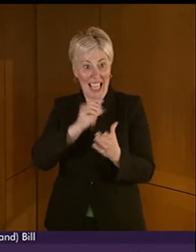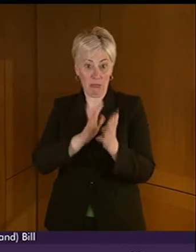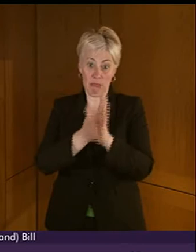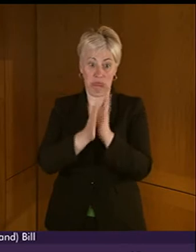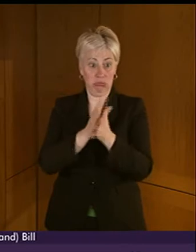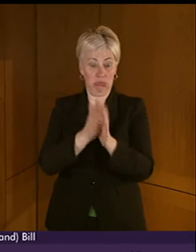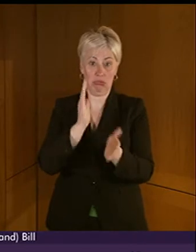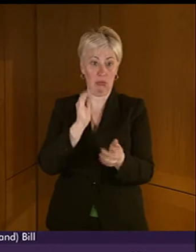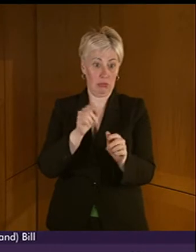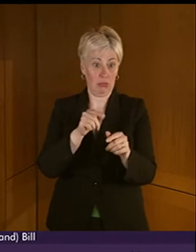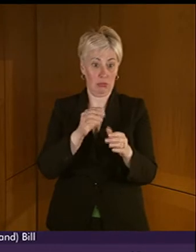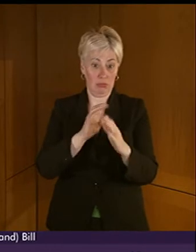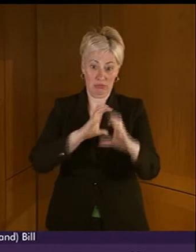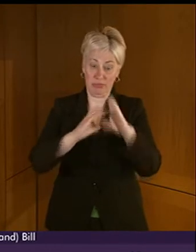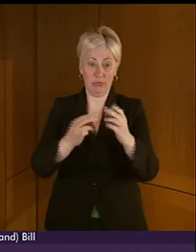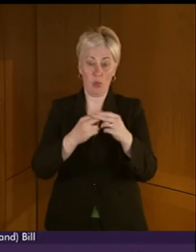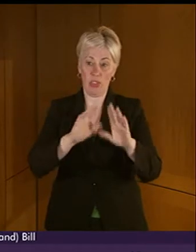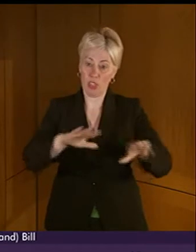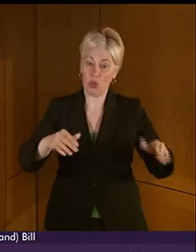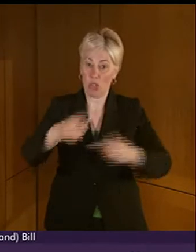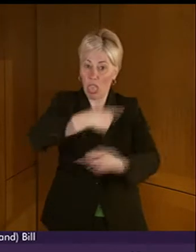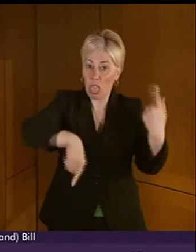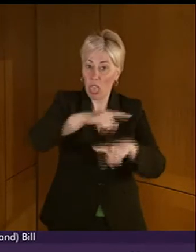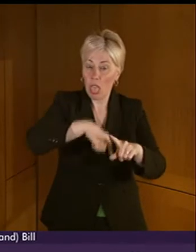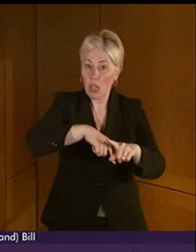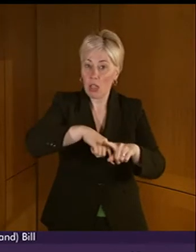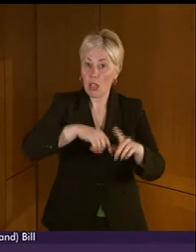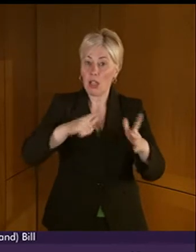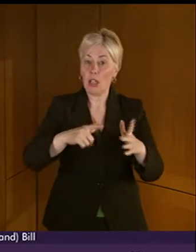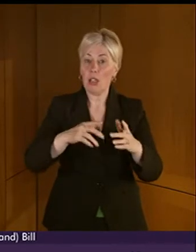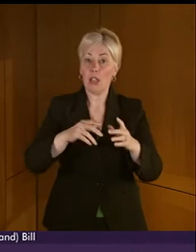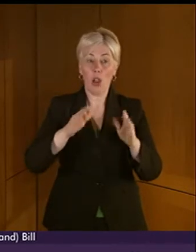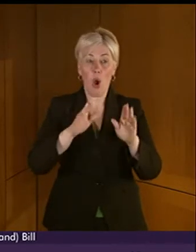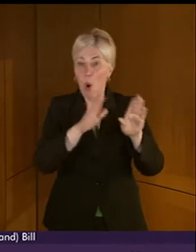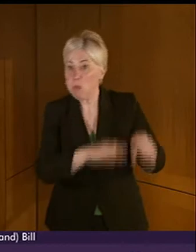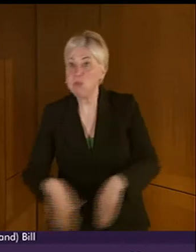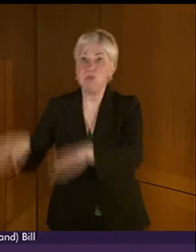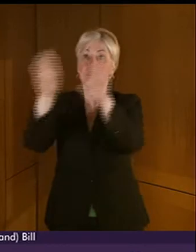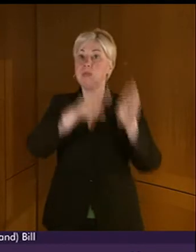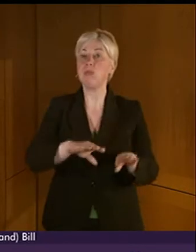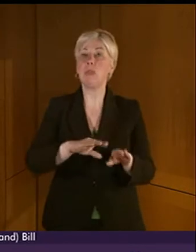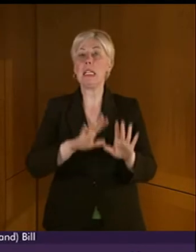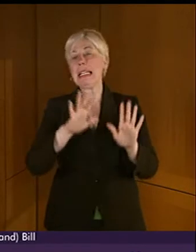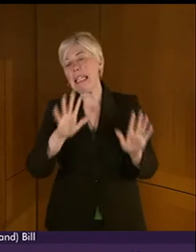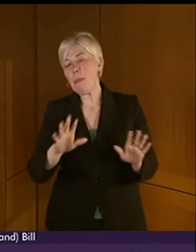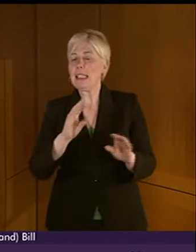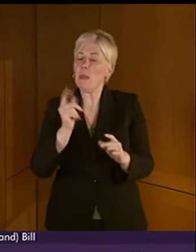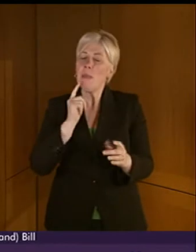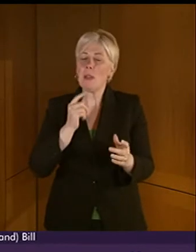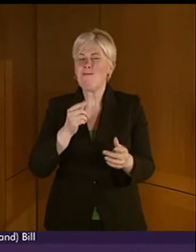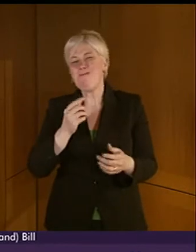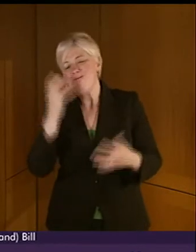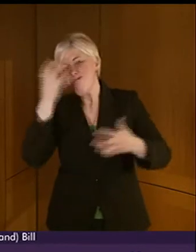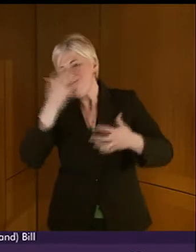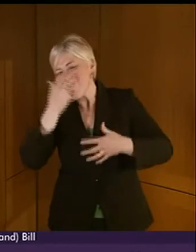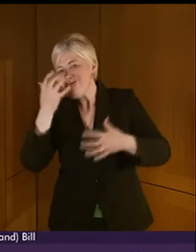look to do. But despite the consensus that exists, it's not by any means universal concerns were raised in terms of whether